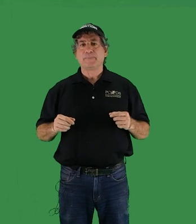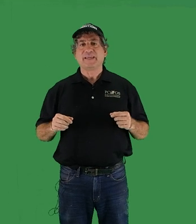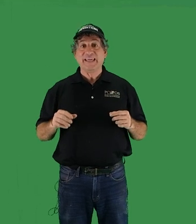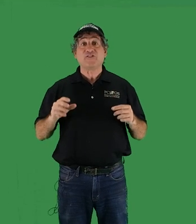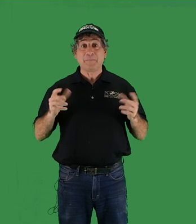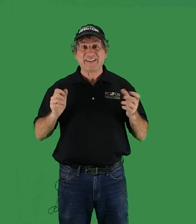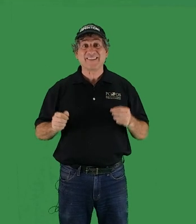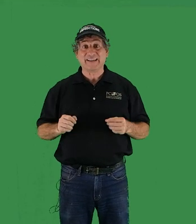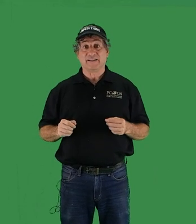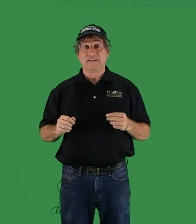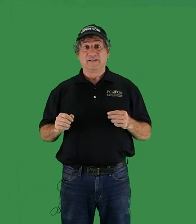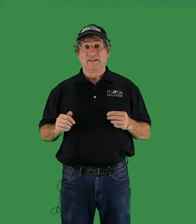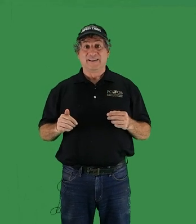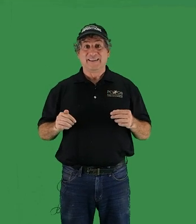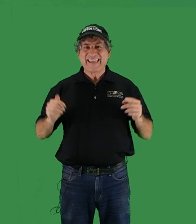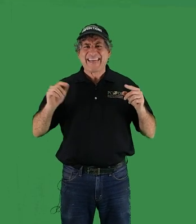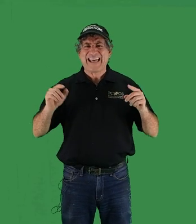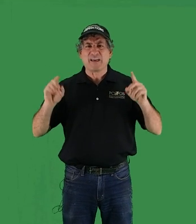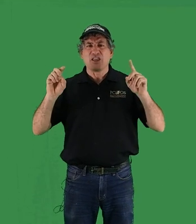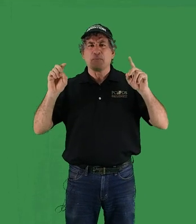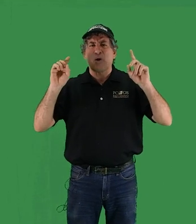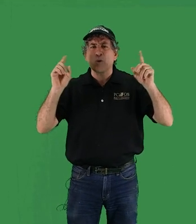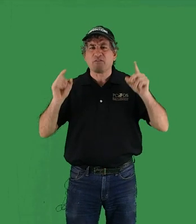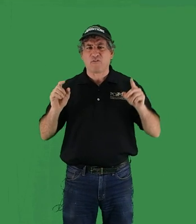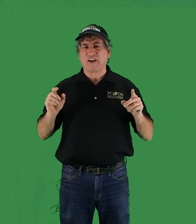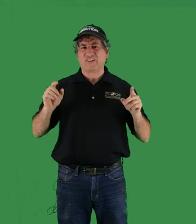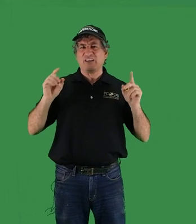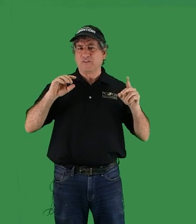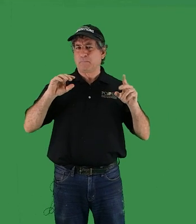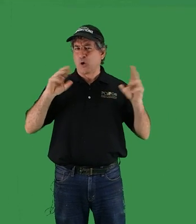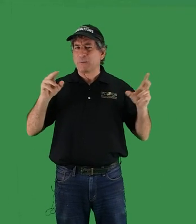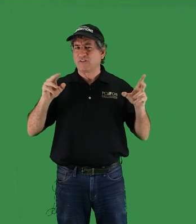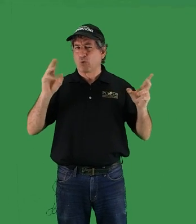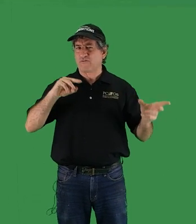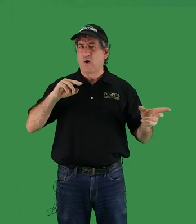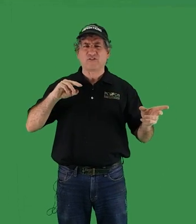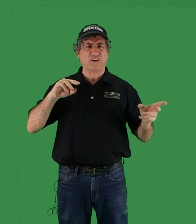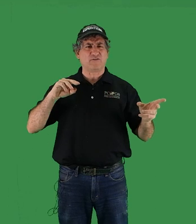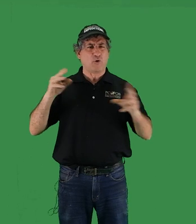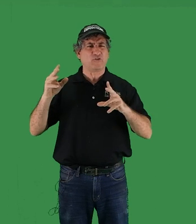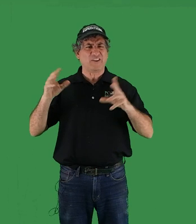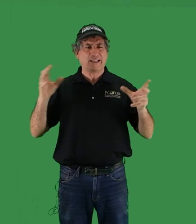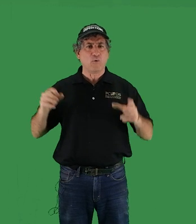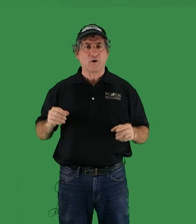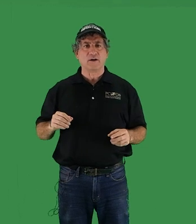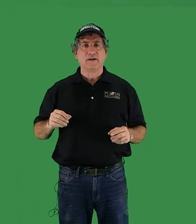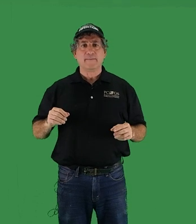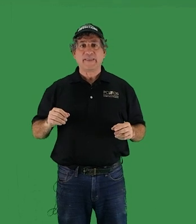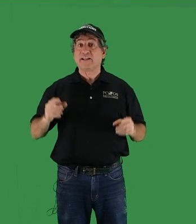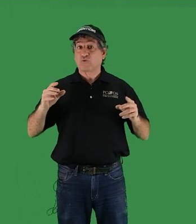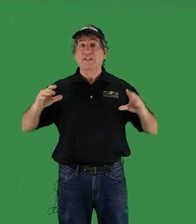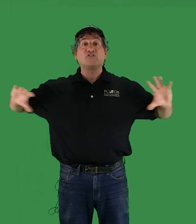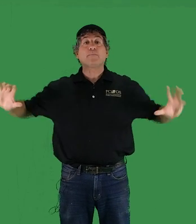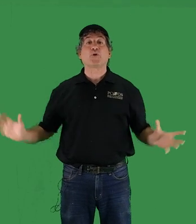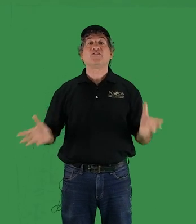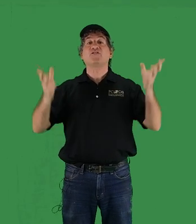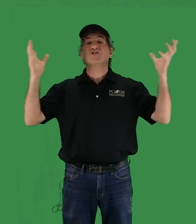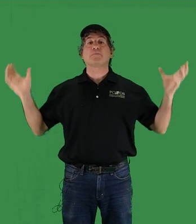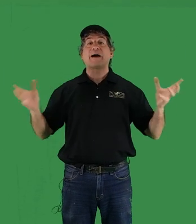is melting. Get that, the permafrost isn't permanent or frosted frozen anymore. And it's releasing prodigious amounts